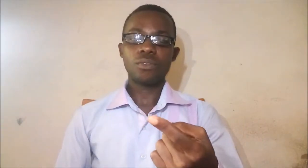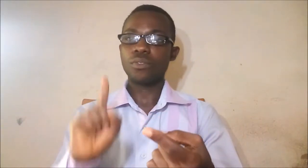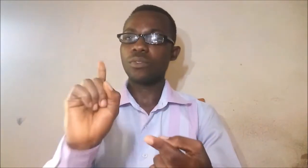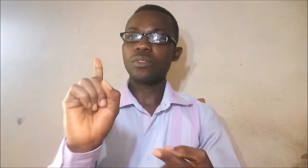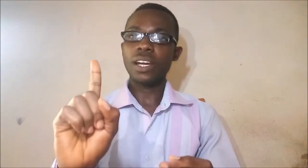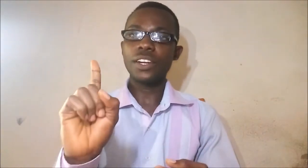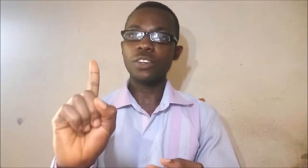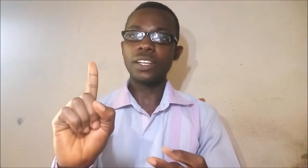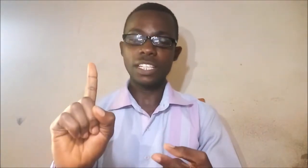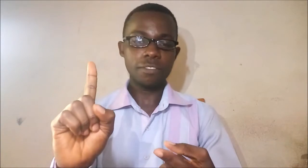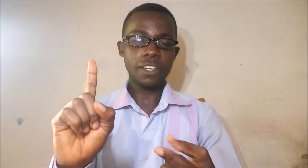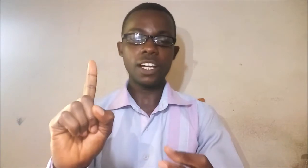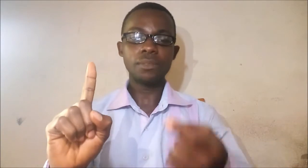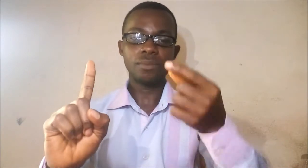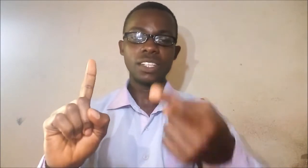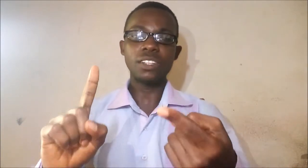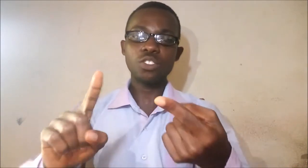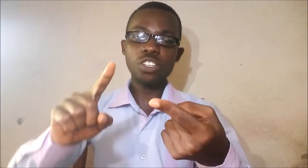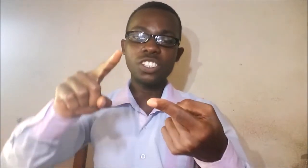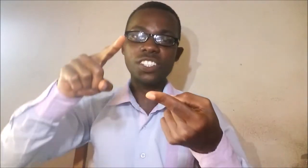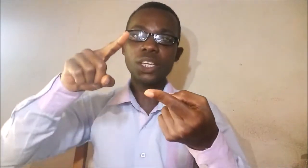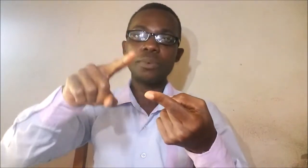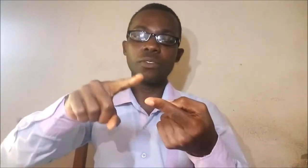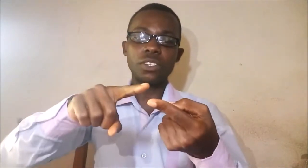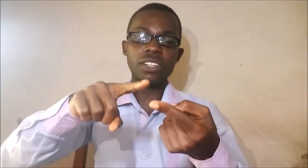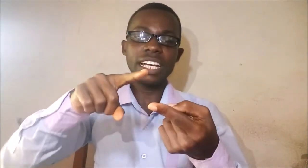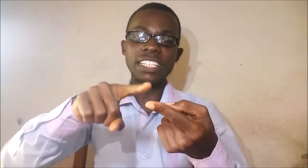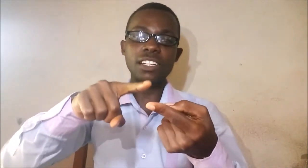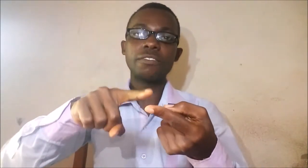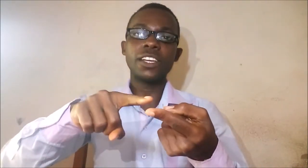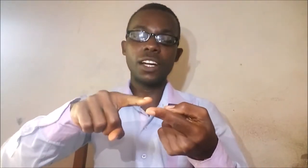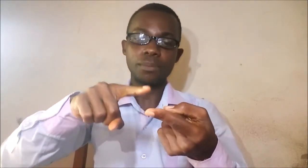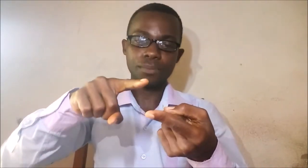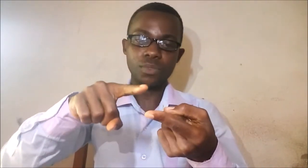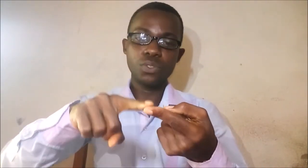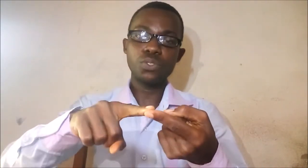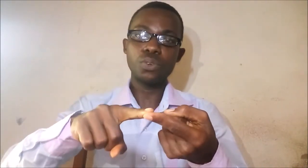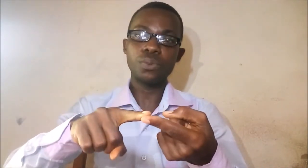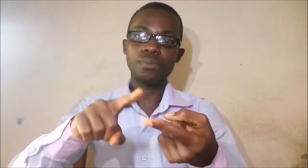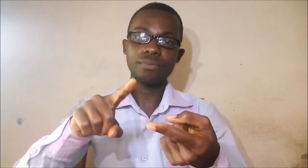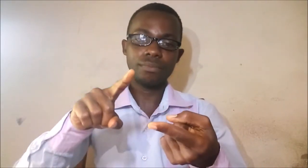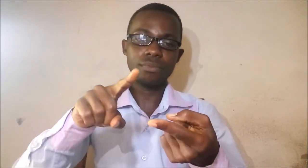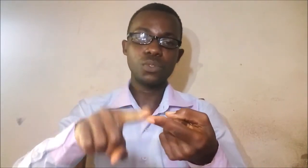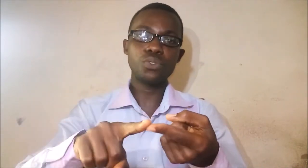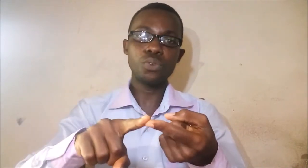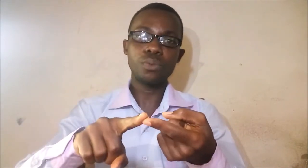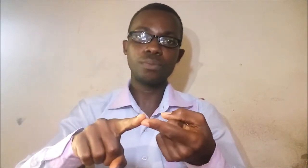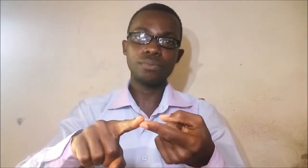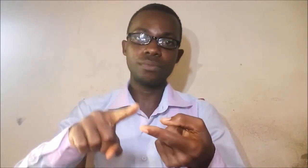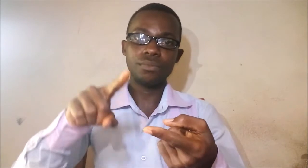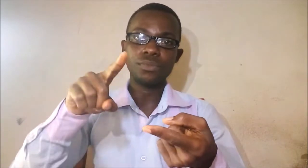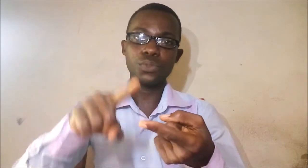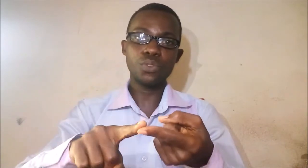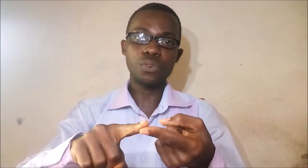Carry your index finger, then touch the tip of the other index finger. TO, TO, TO,